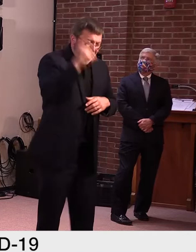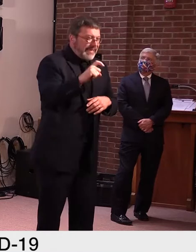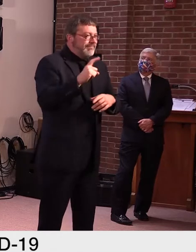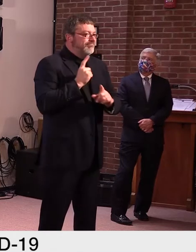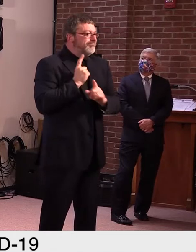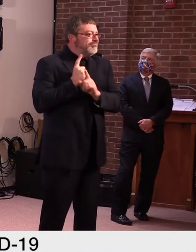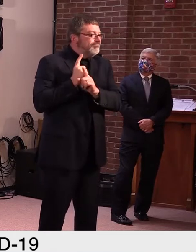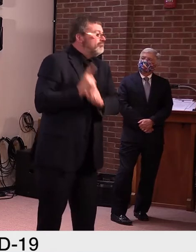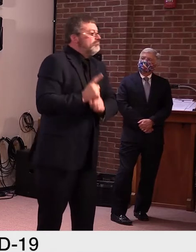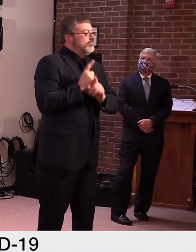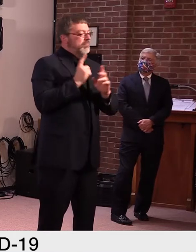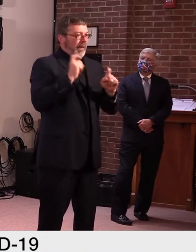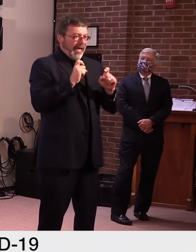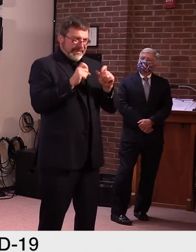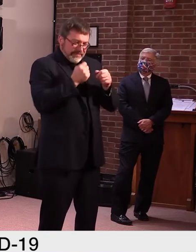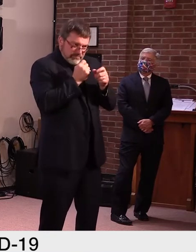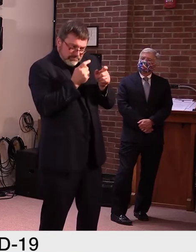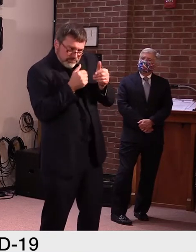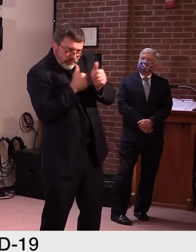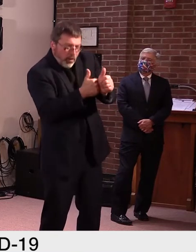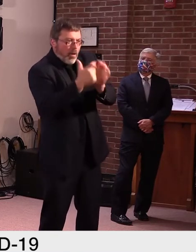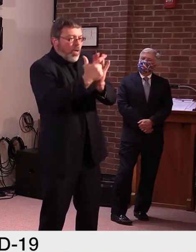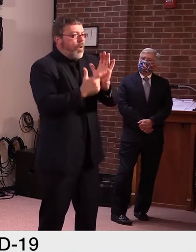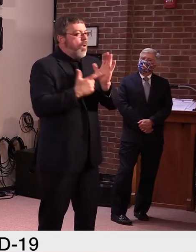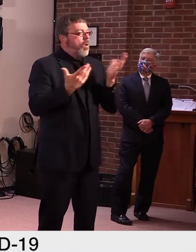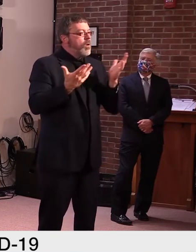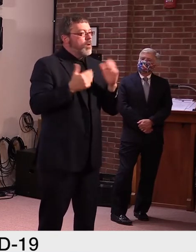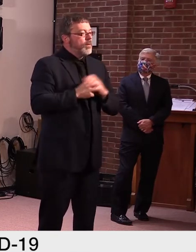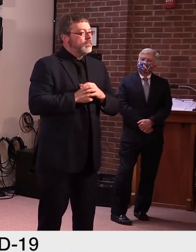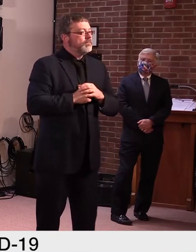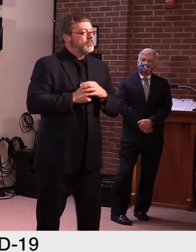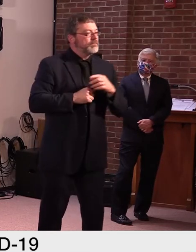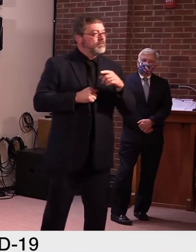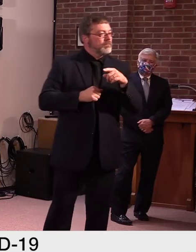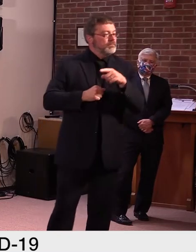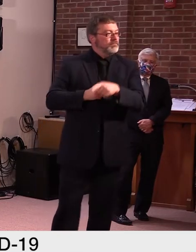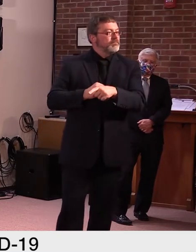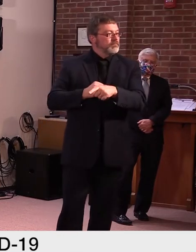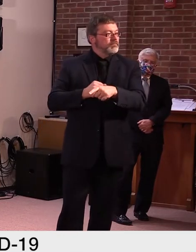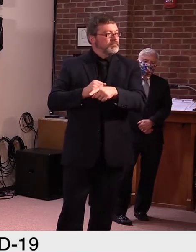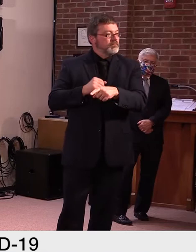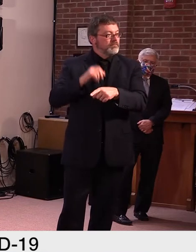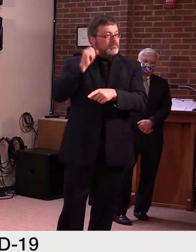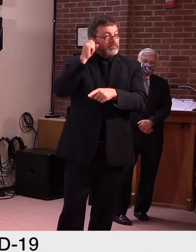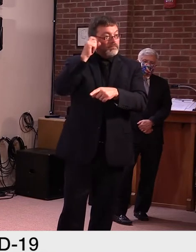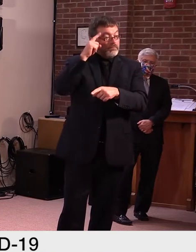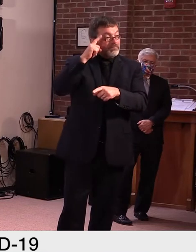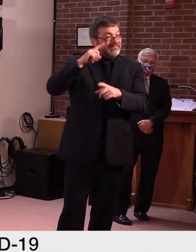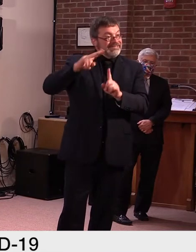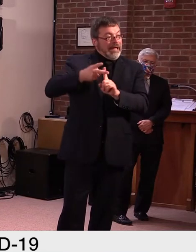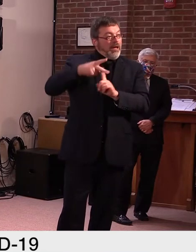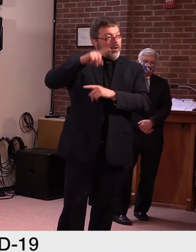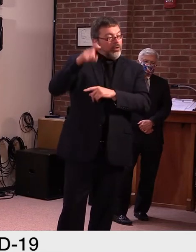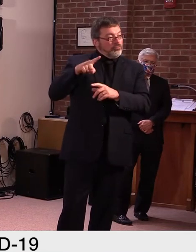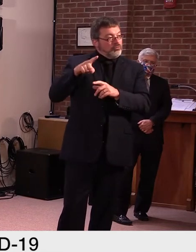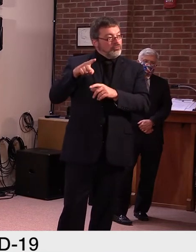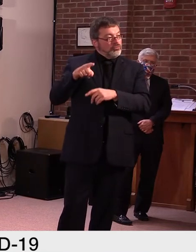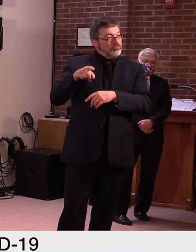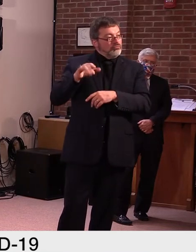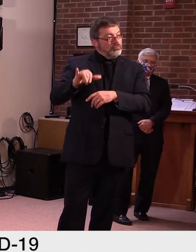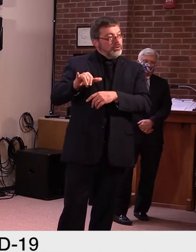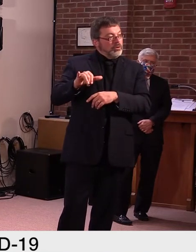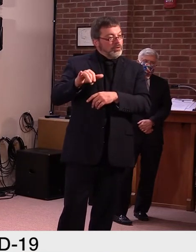But, but the, under the order, if the person is killed, you know, homicide or car crash or whatever the